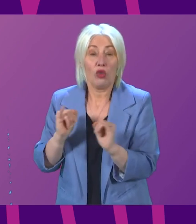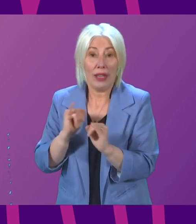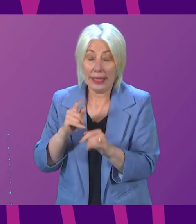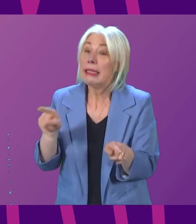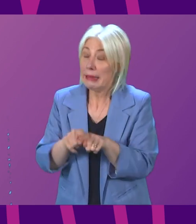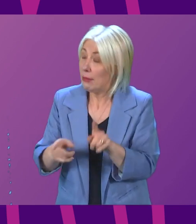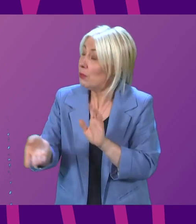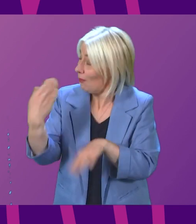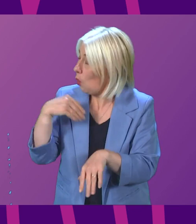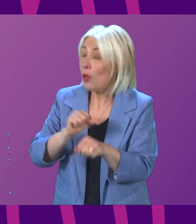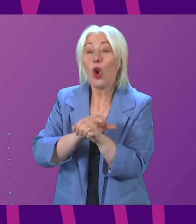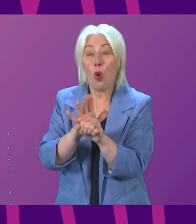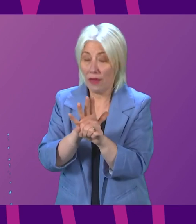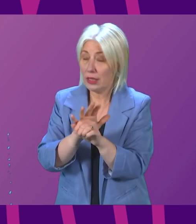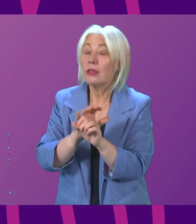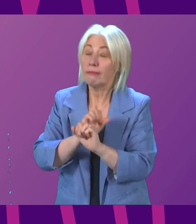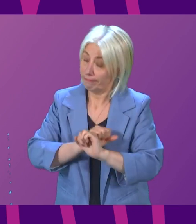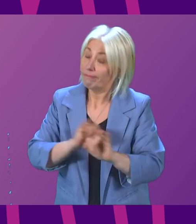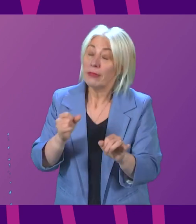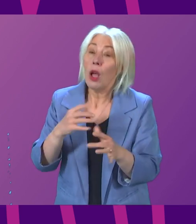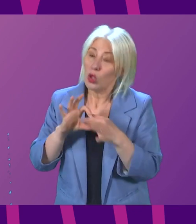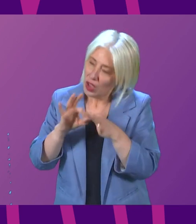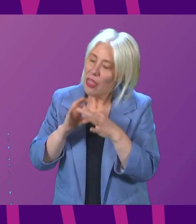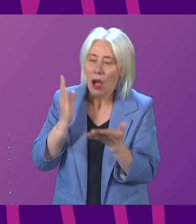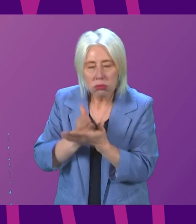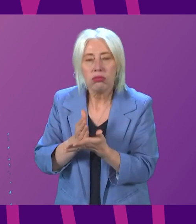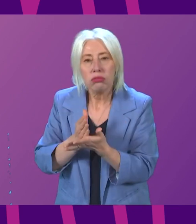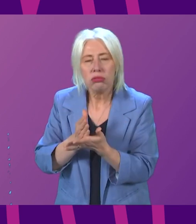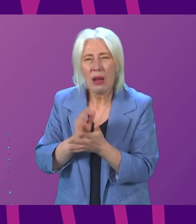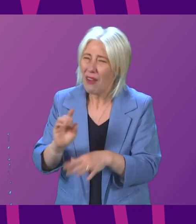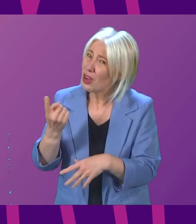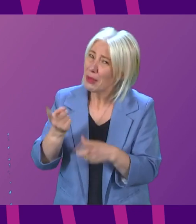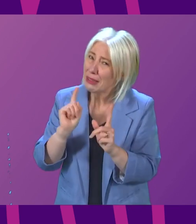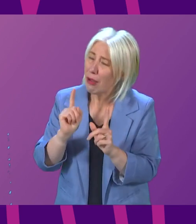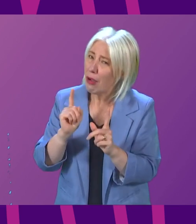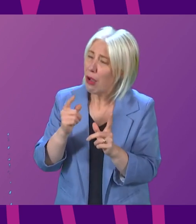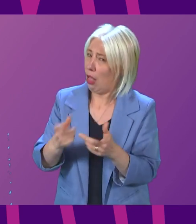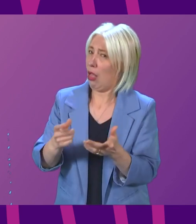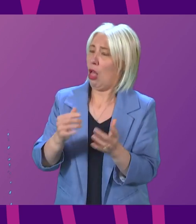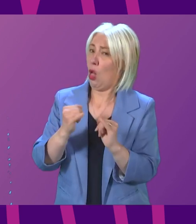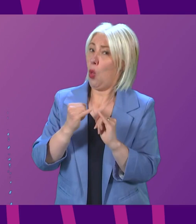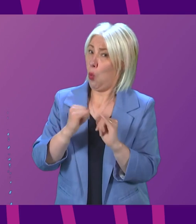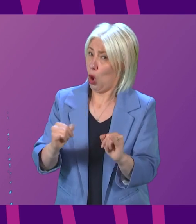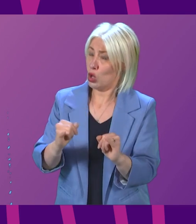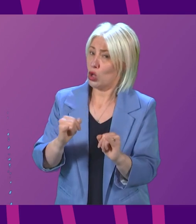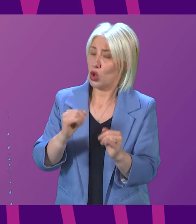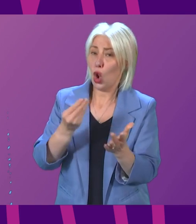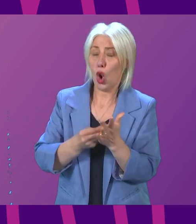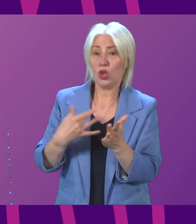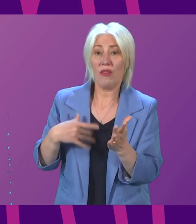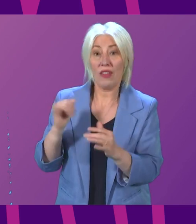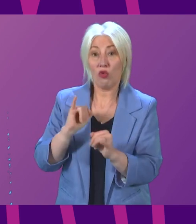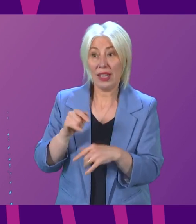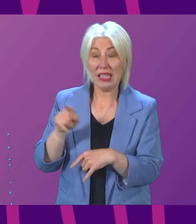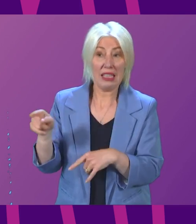the Covid pandemic. First Minister, just how much worse does the cost of living crisis have to get